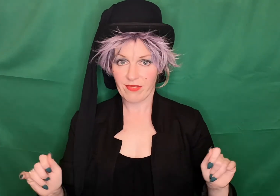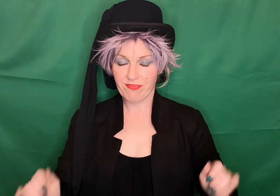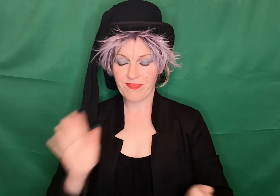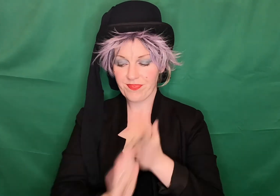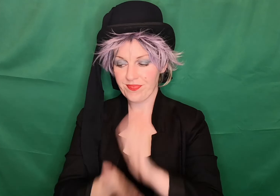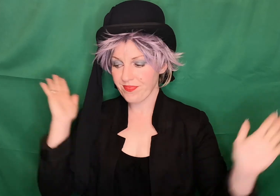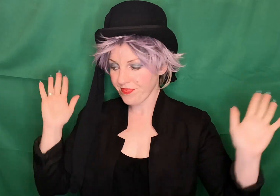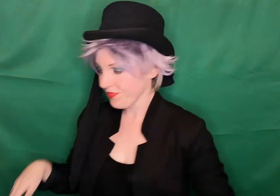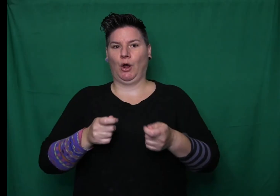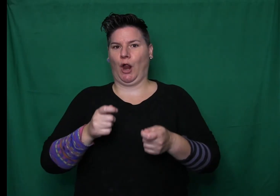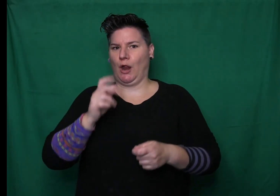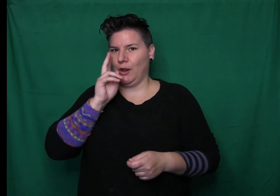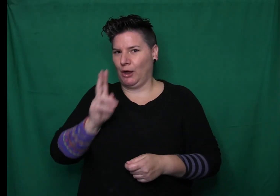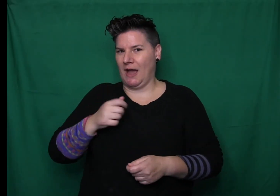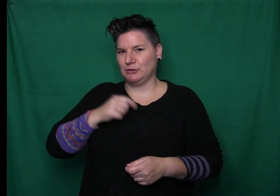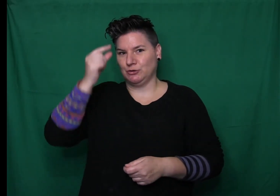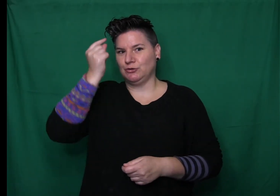my, you all look wonderful, said Dory.